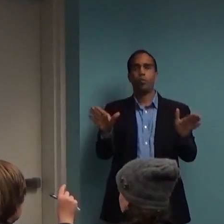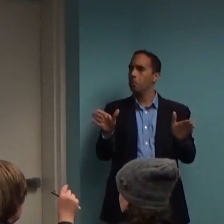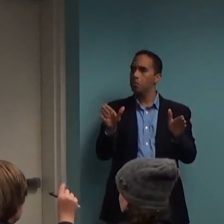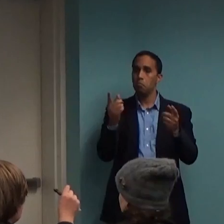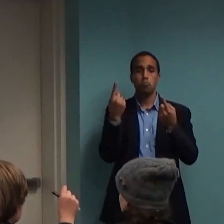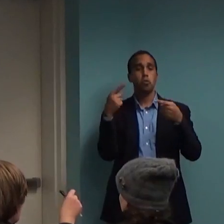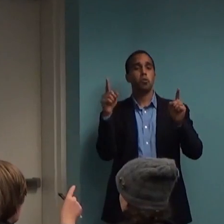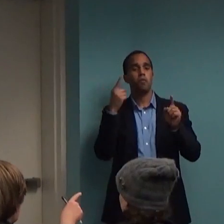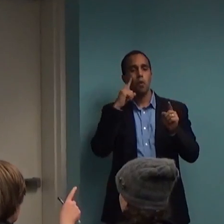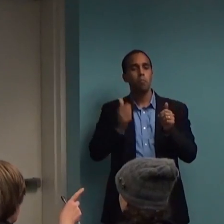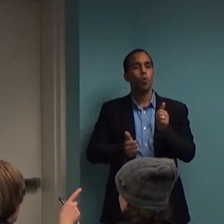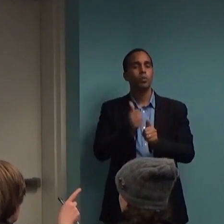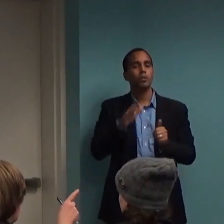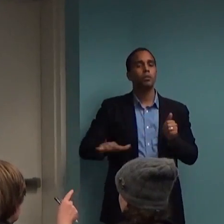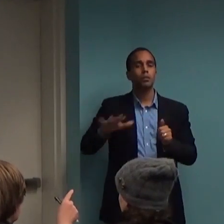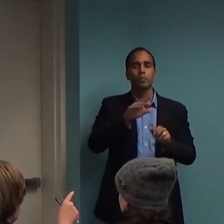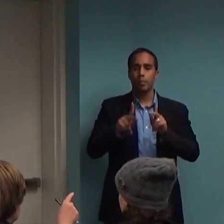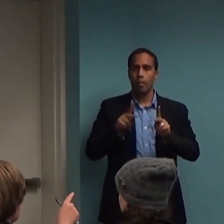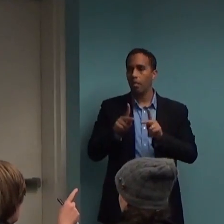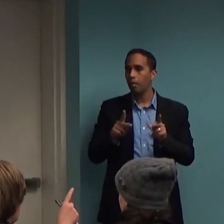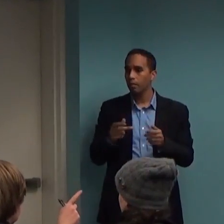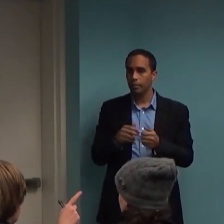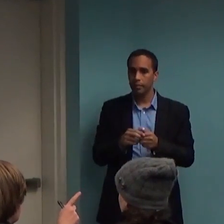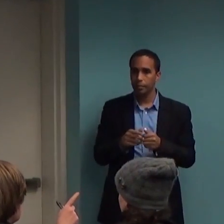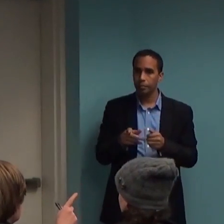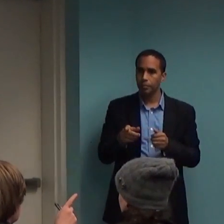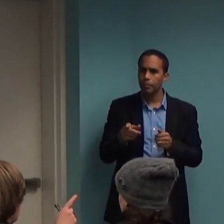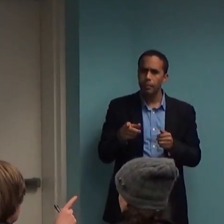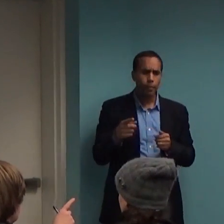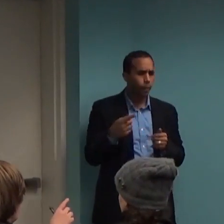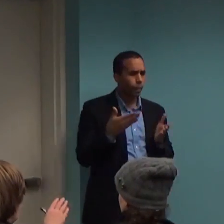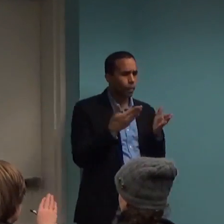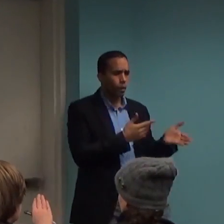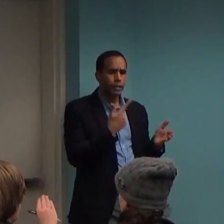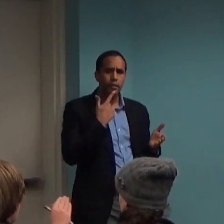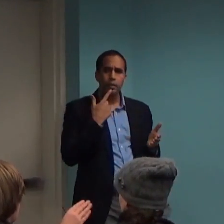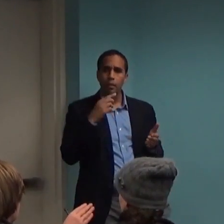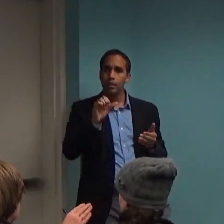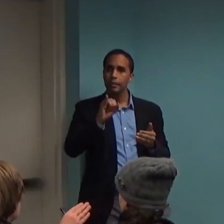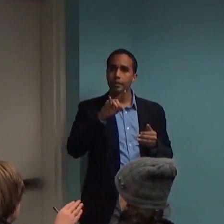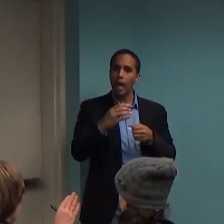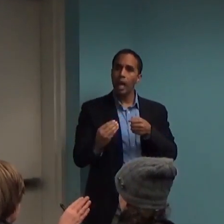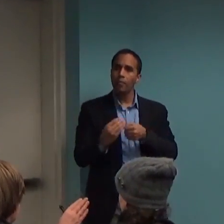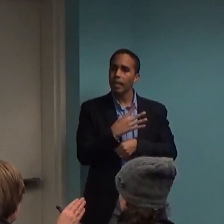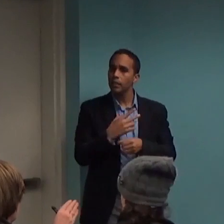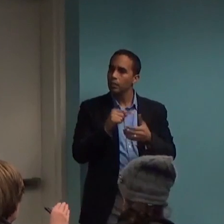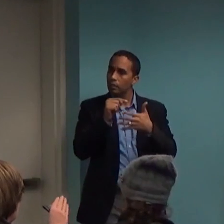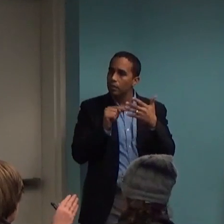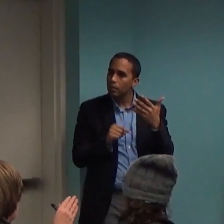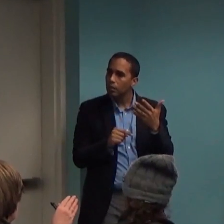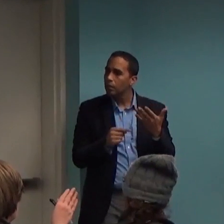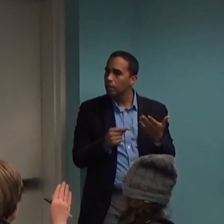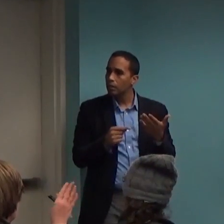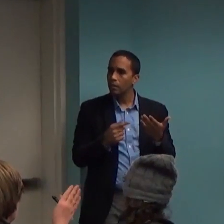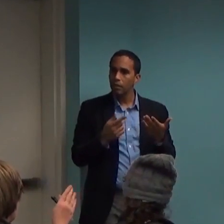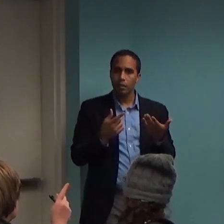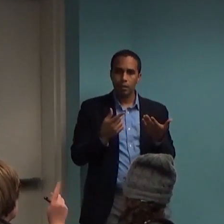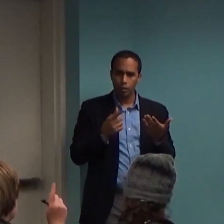side effects. We didn't take any medicine ever, nor Tylenol if you read. And some